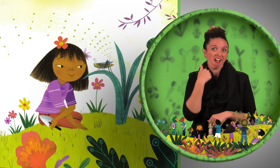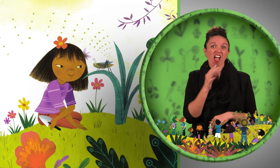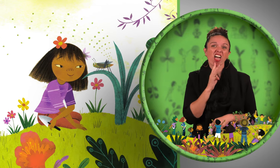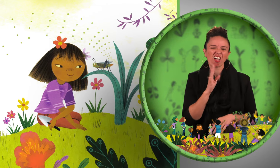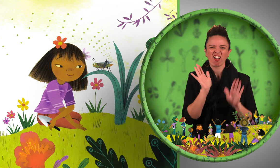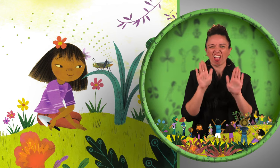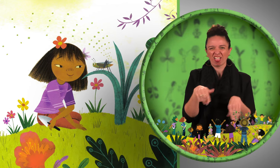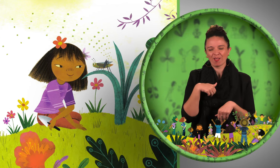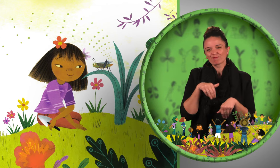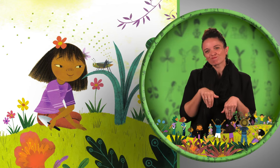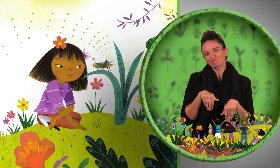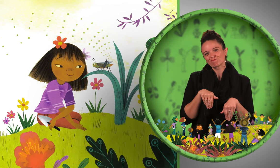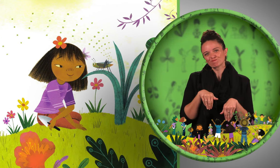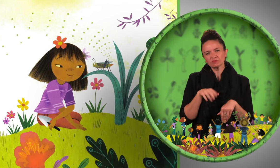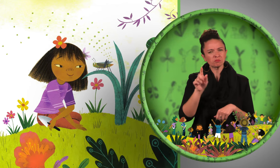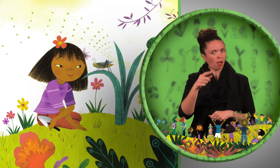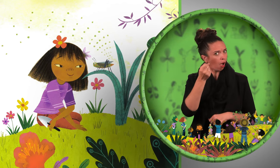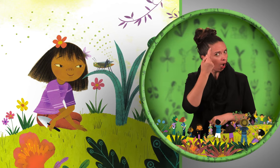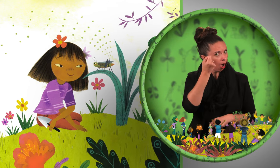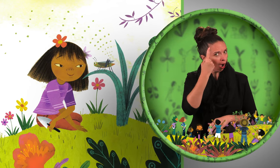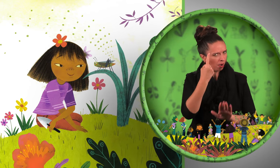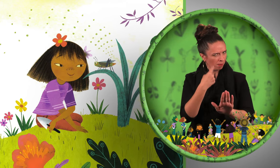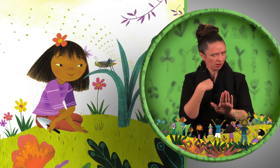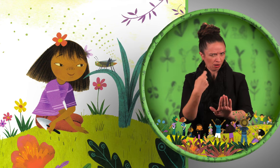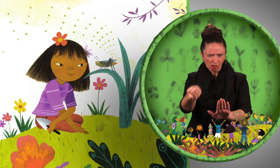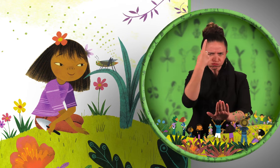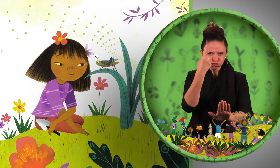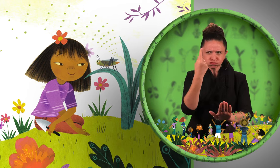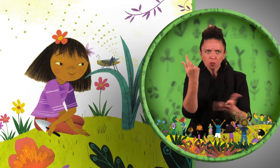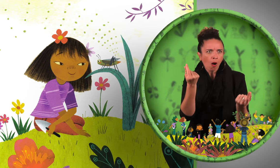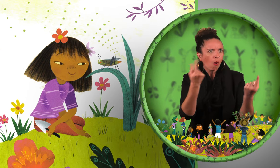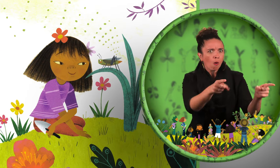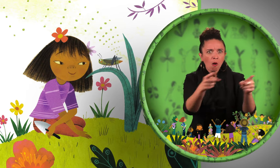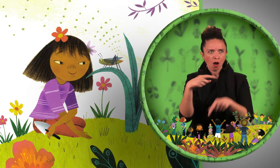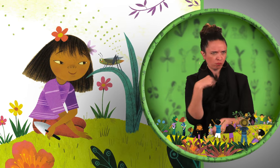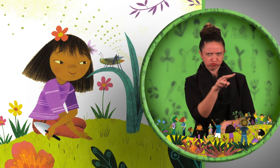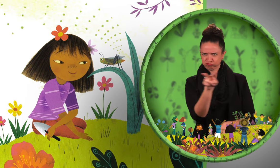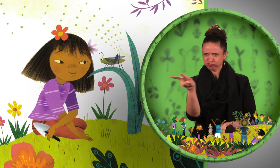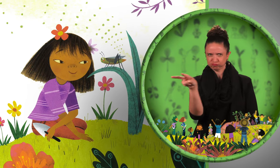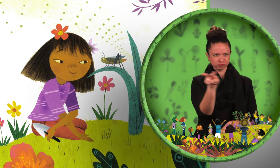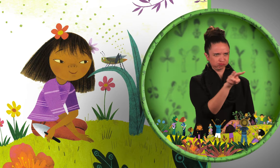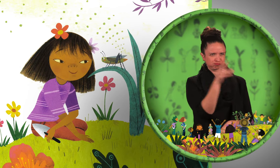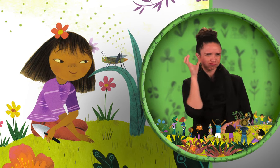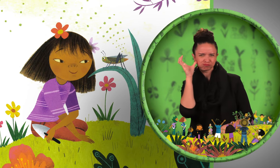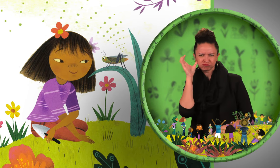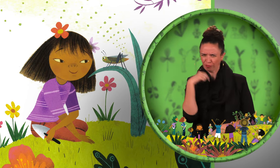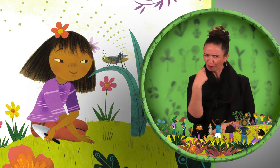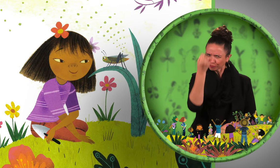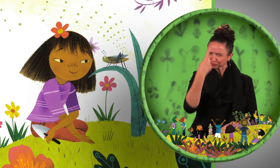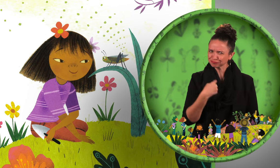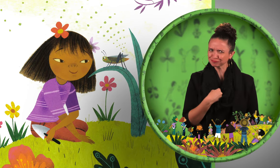sometimes I'm too shy to talk, but I understand everything that's going on.